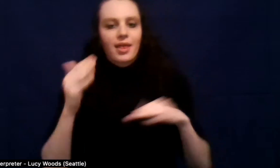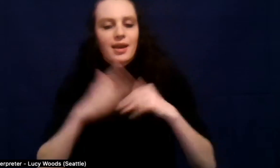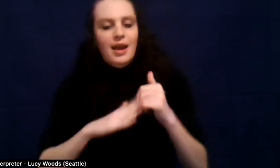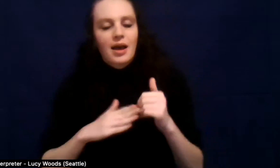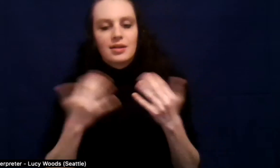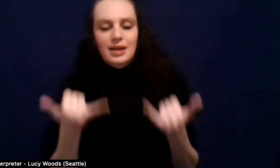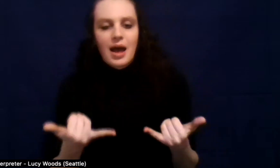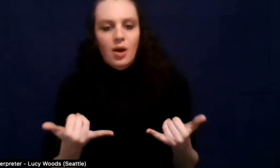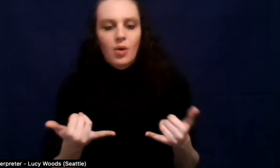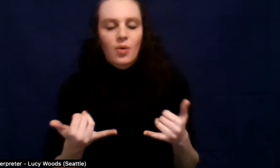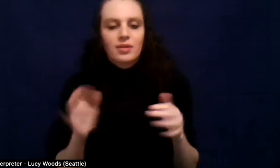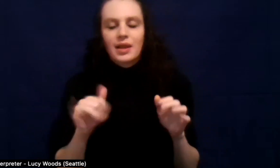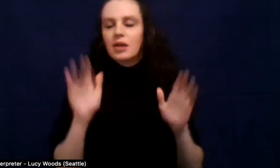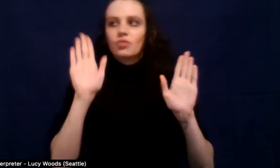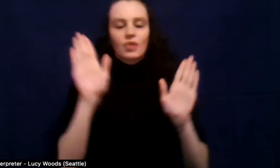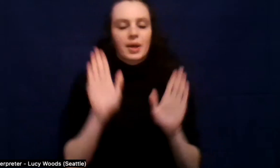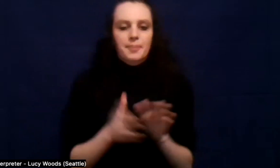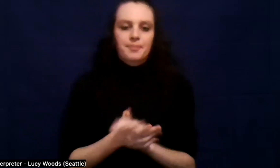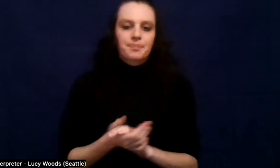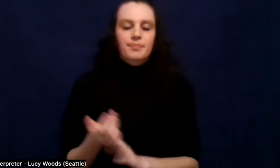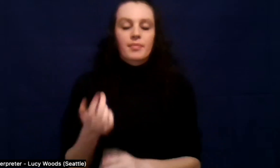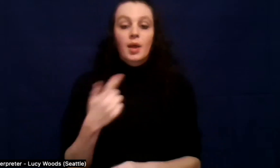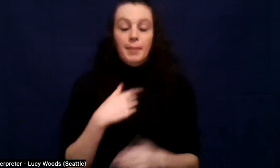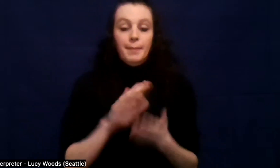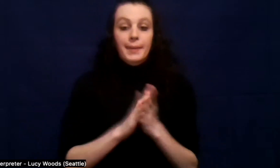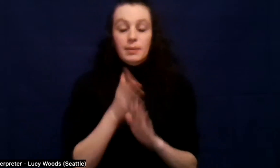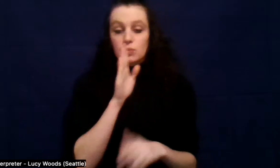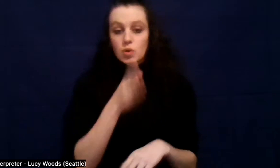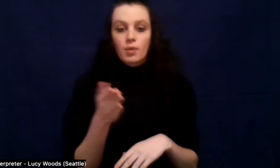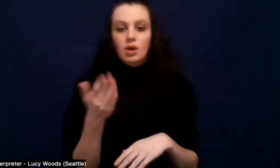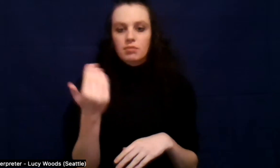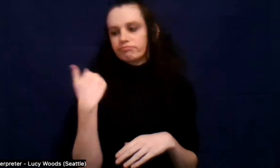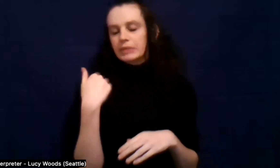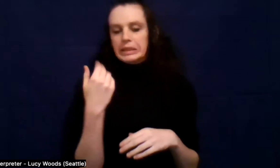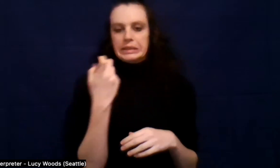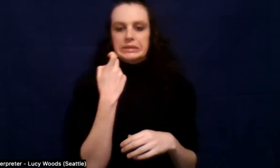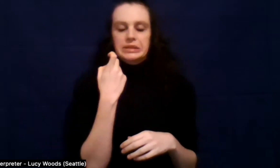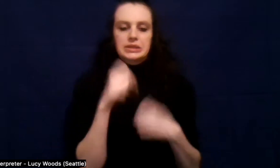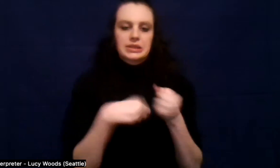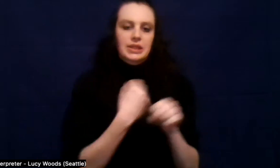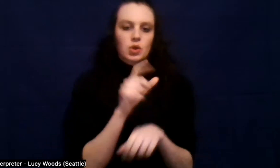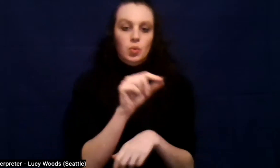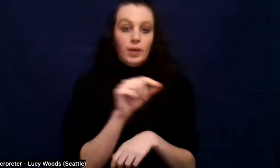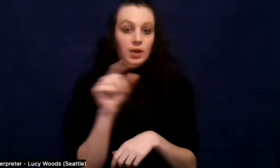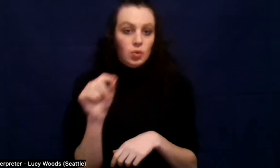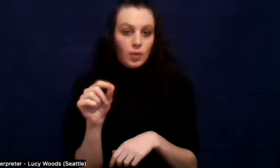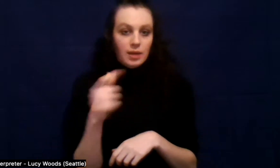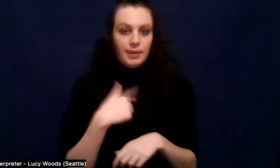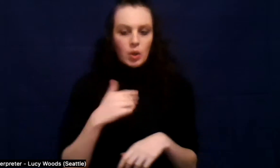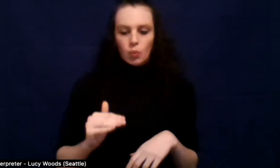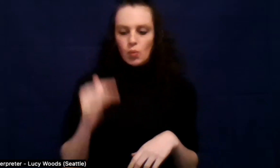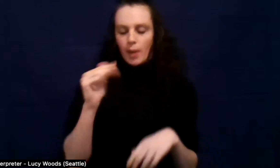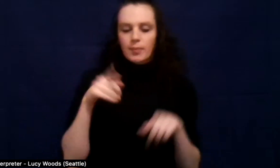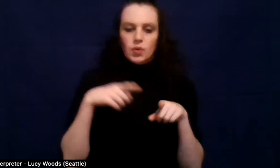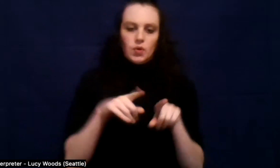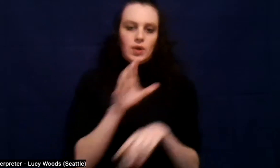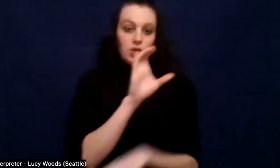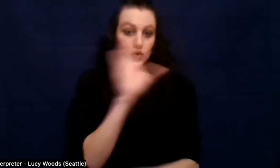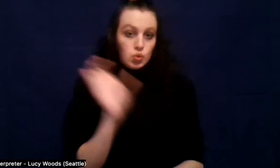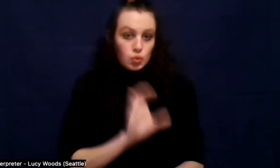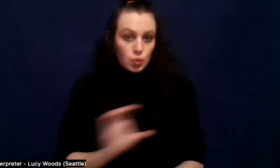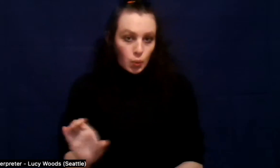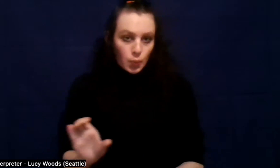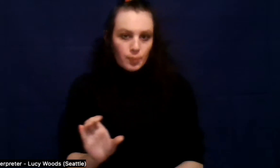I got sober back in 2020. I grew up on Zoom. That was all that was really